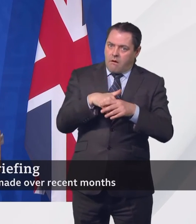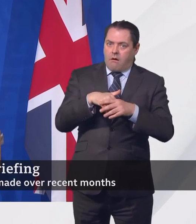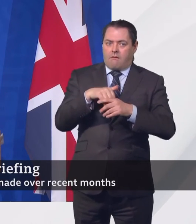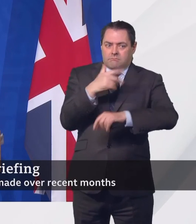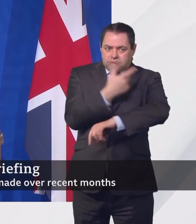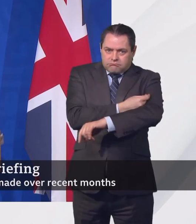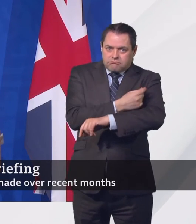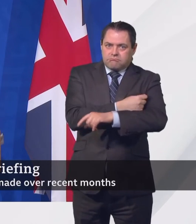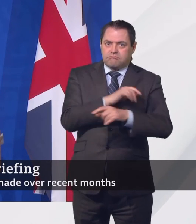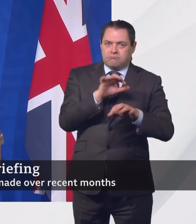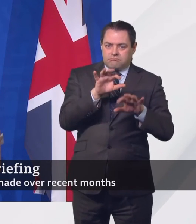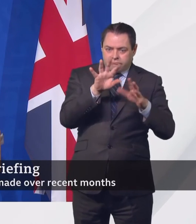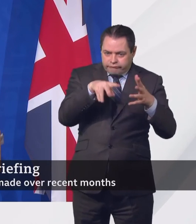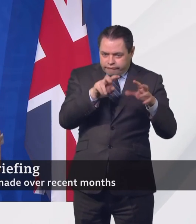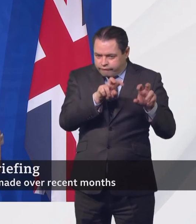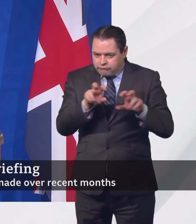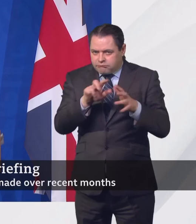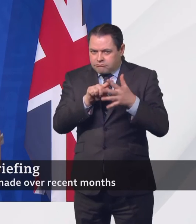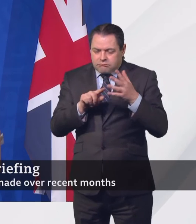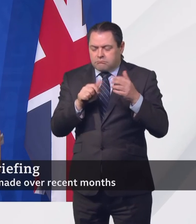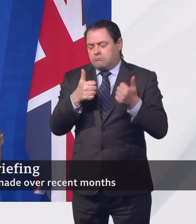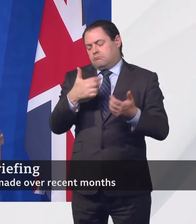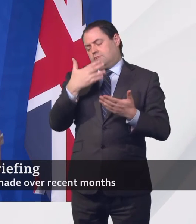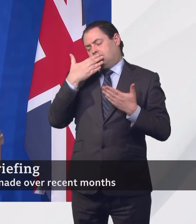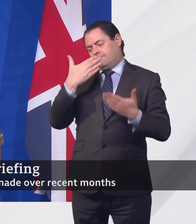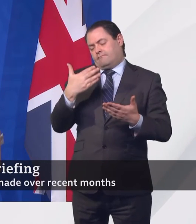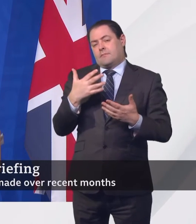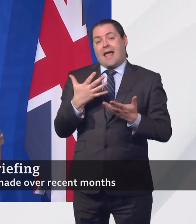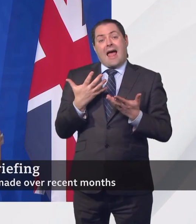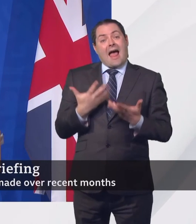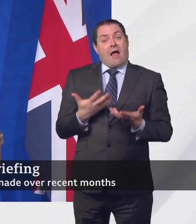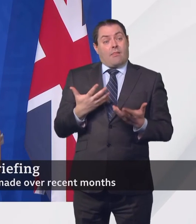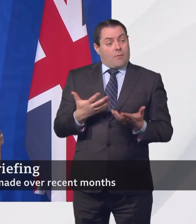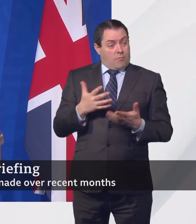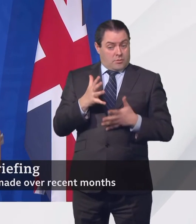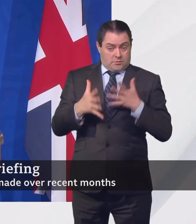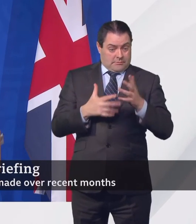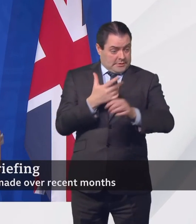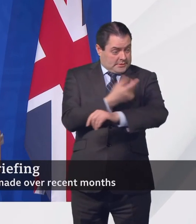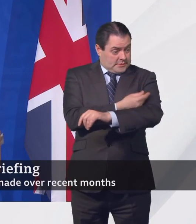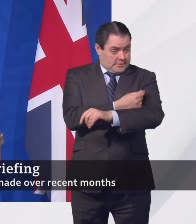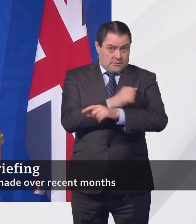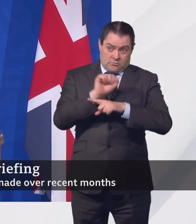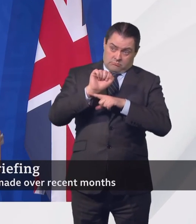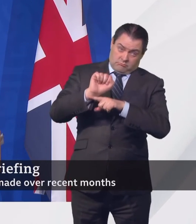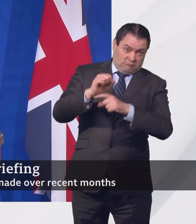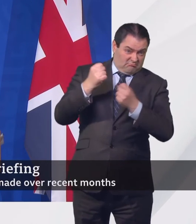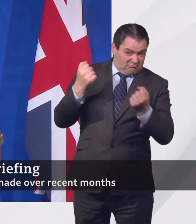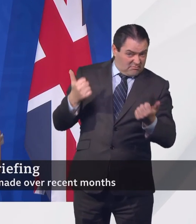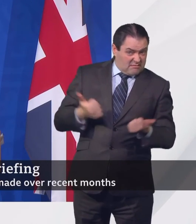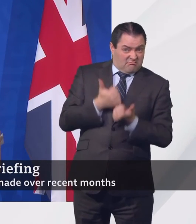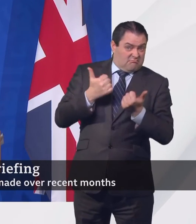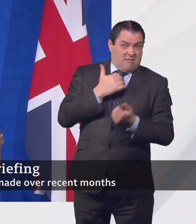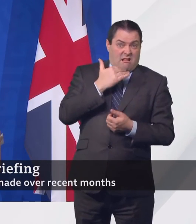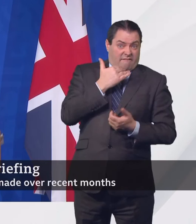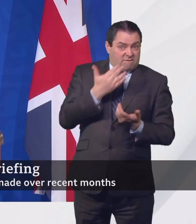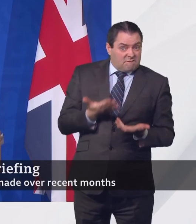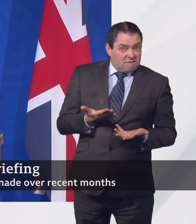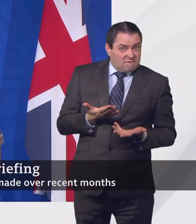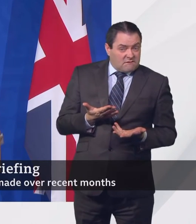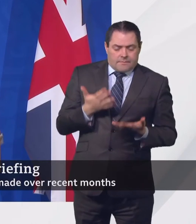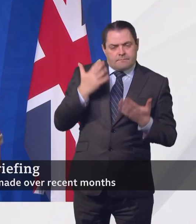strong our fortifications now are, how robust our defences are against